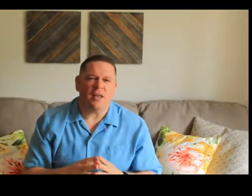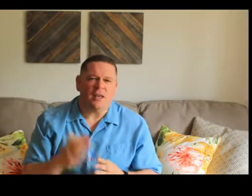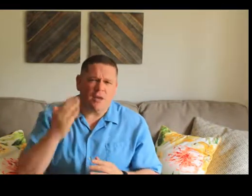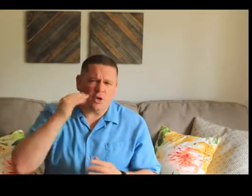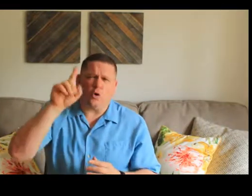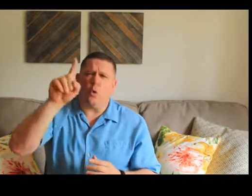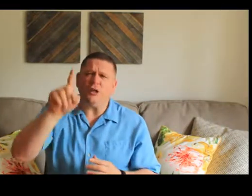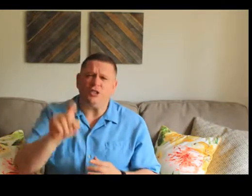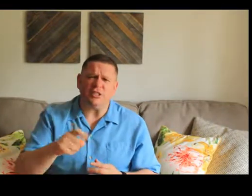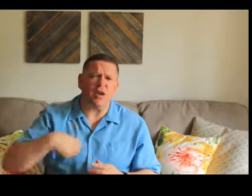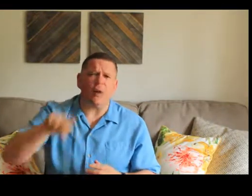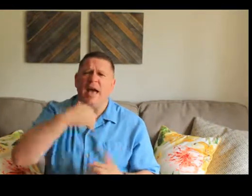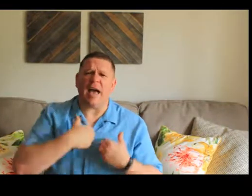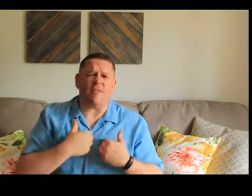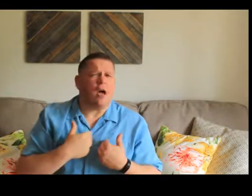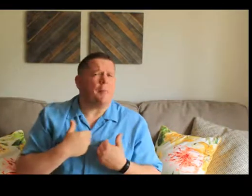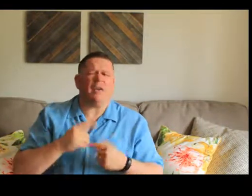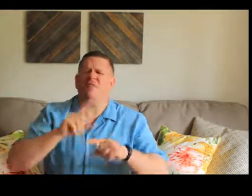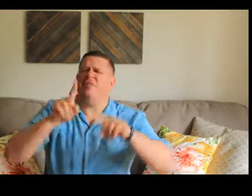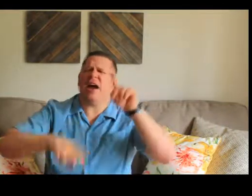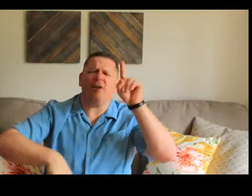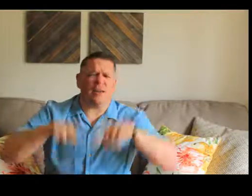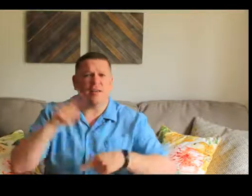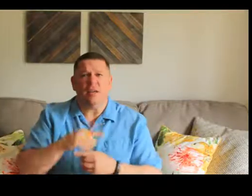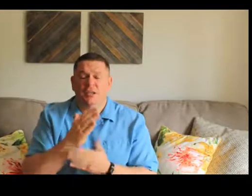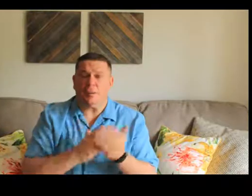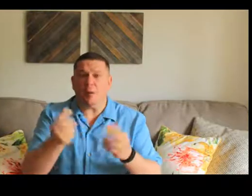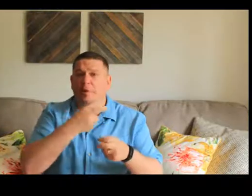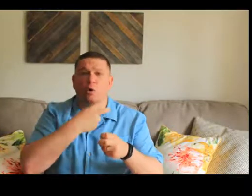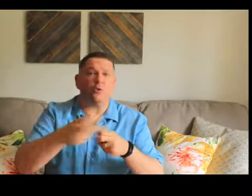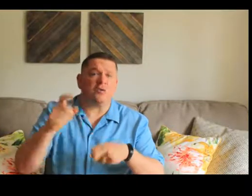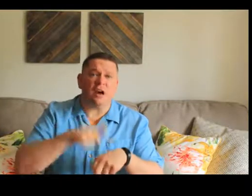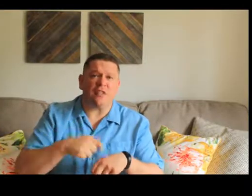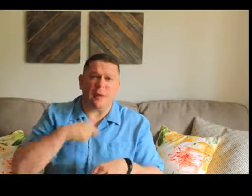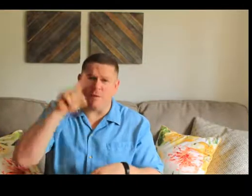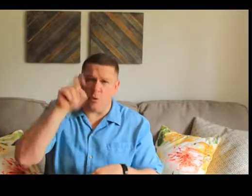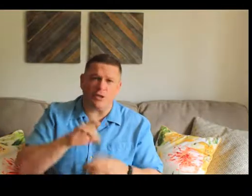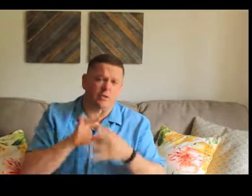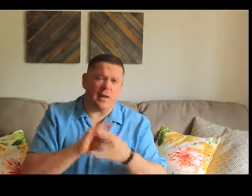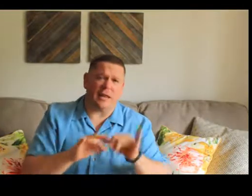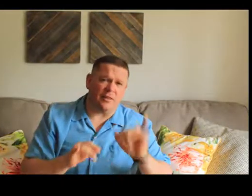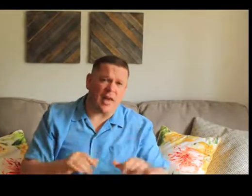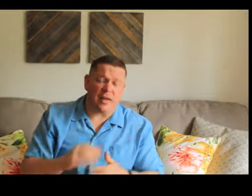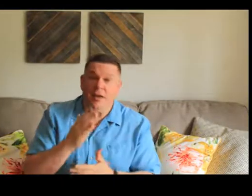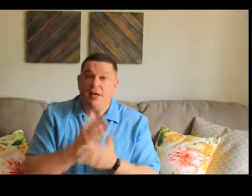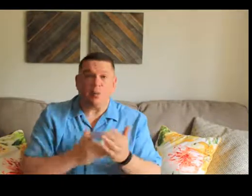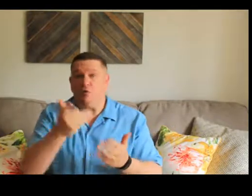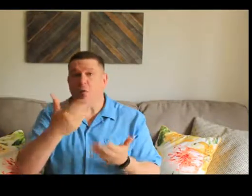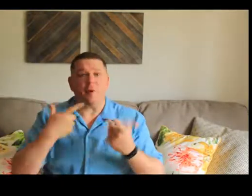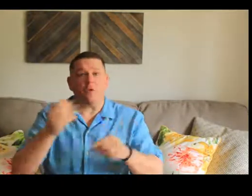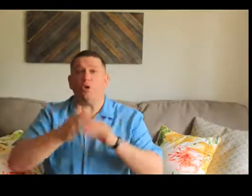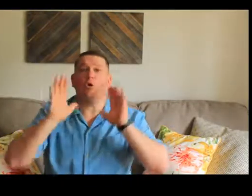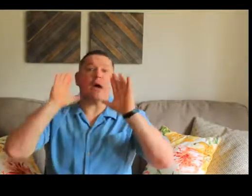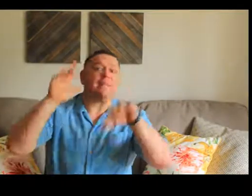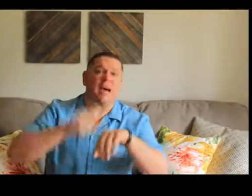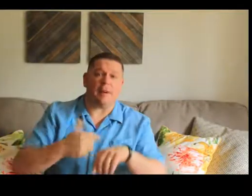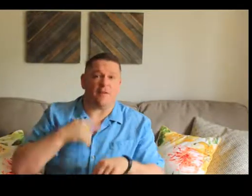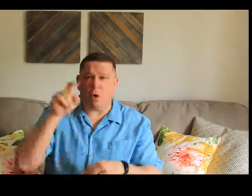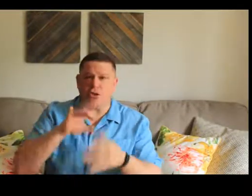You know, the questions that we have may vary. Some of might be going through a tough time and have questions relating to that. Some of you might be going through a great time and have questions